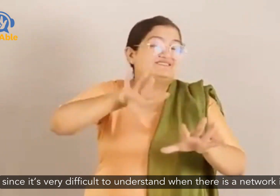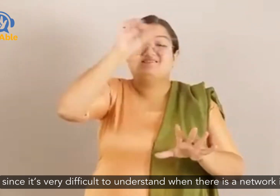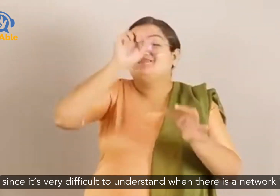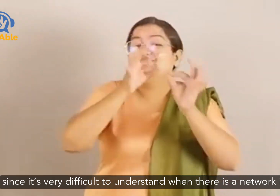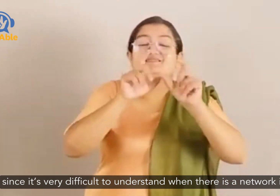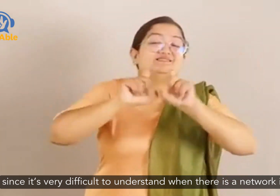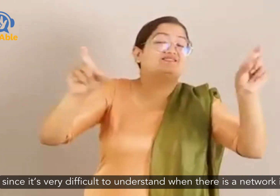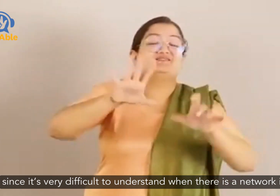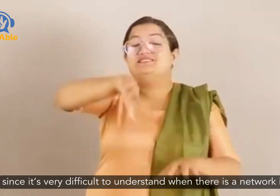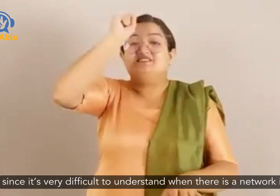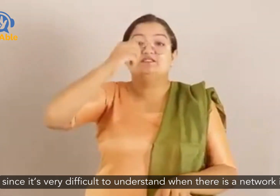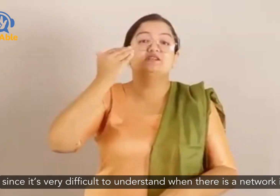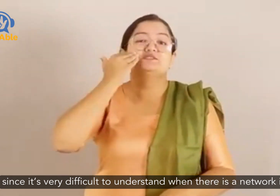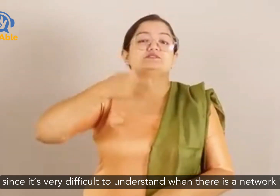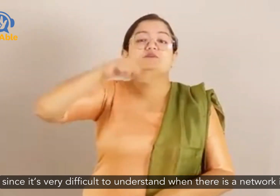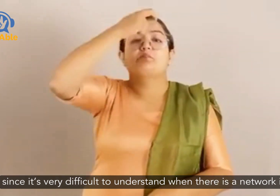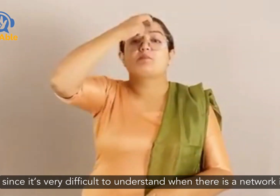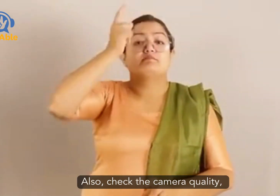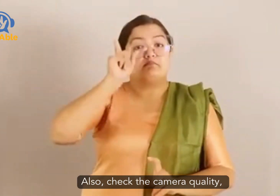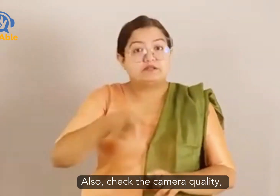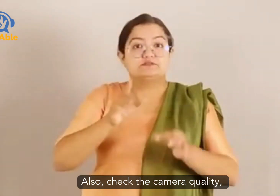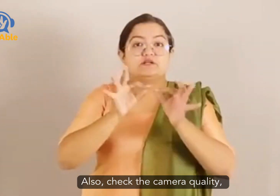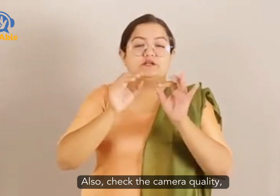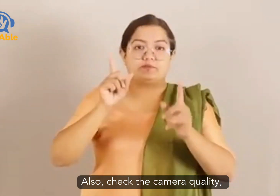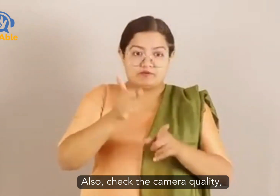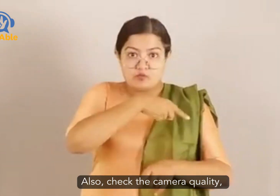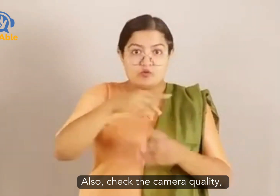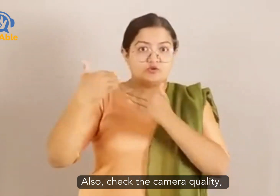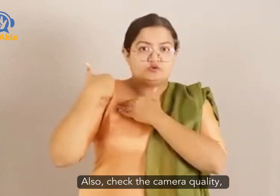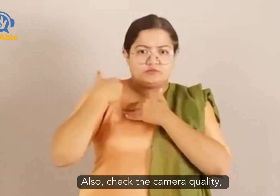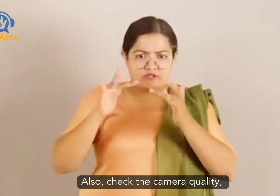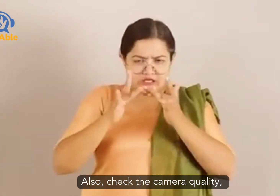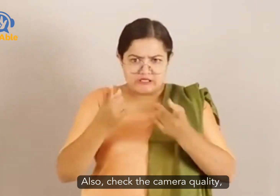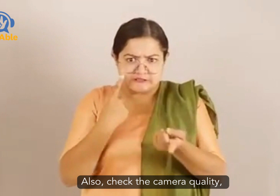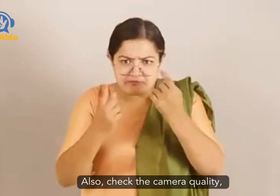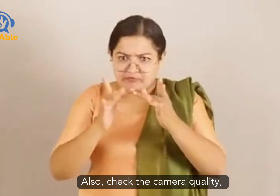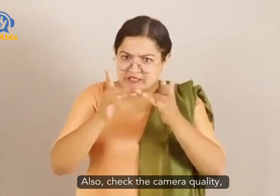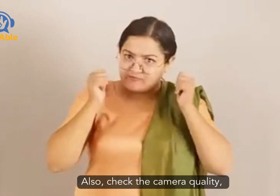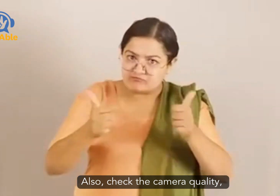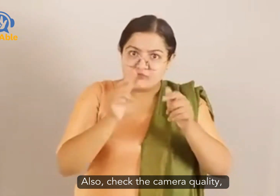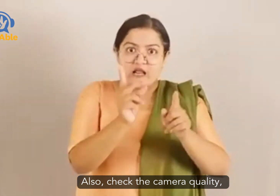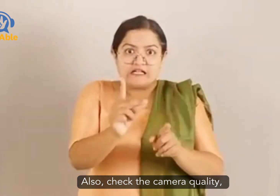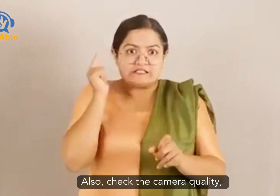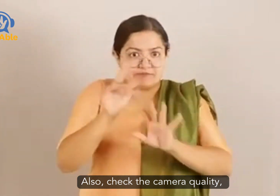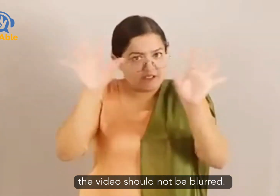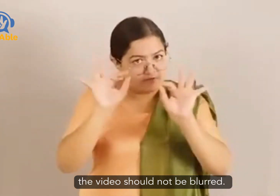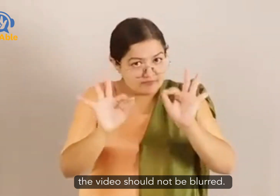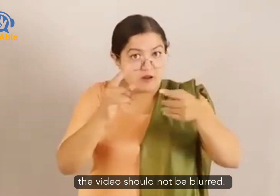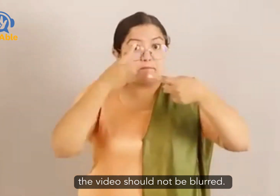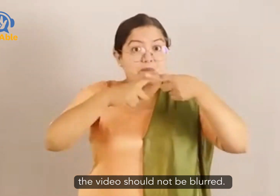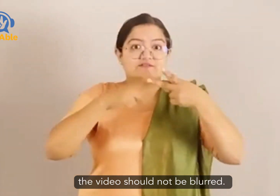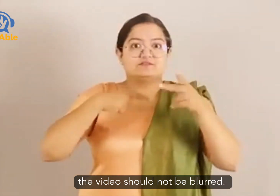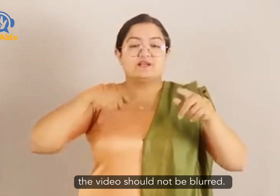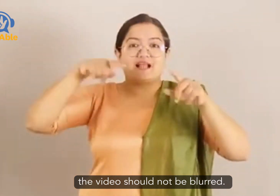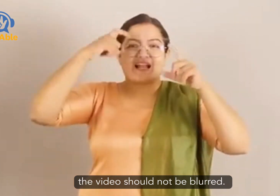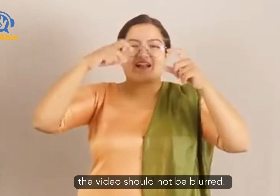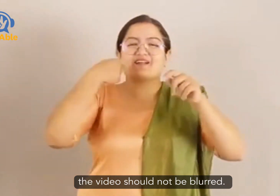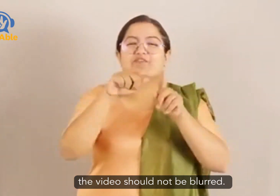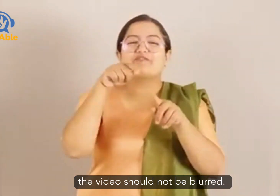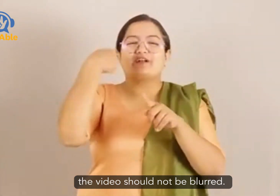issue also don't avoid checking the camera quality the video should not be blurred